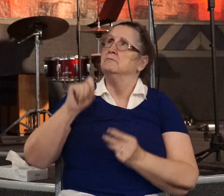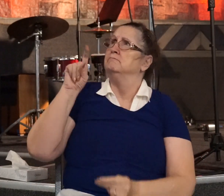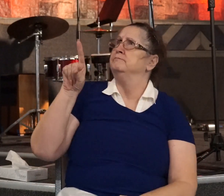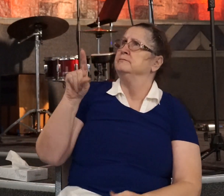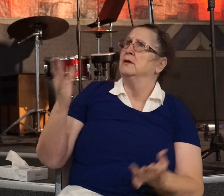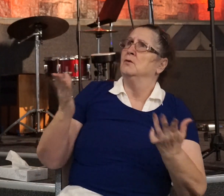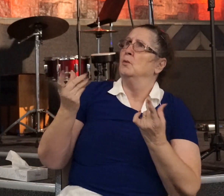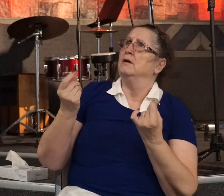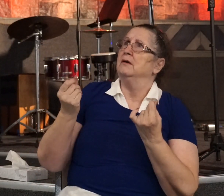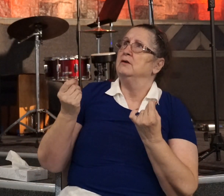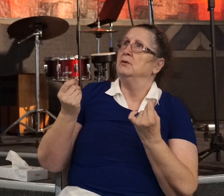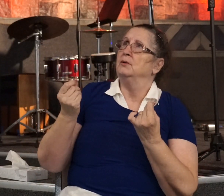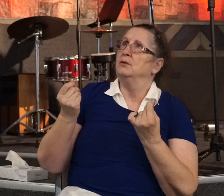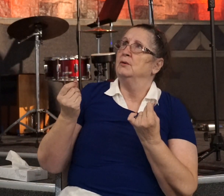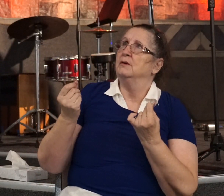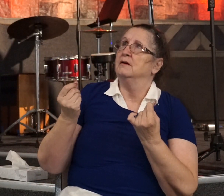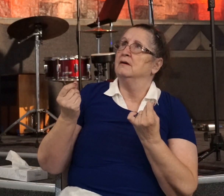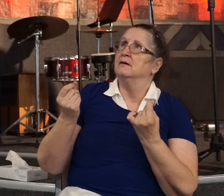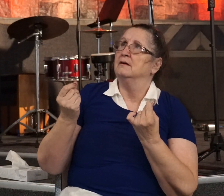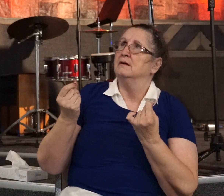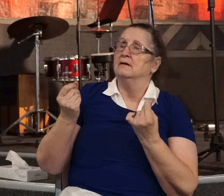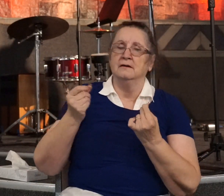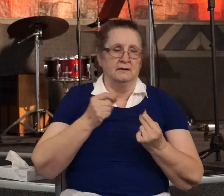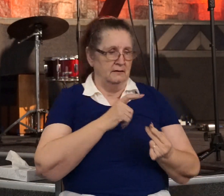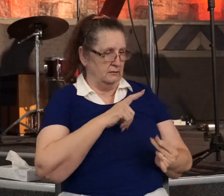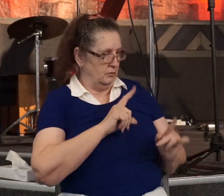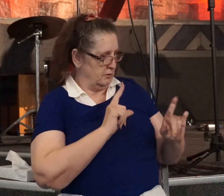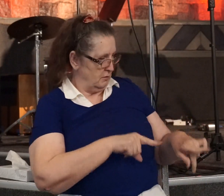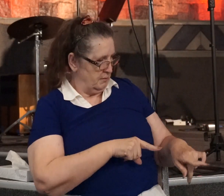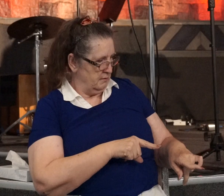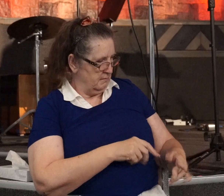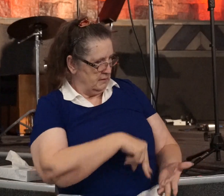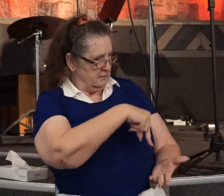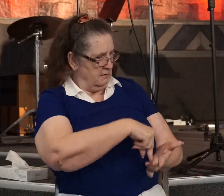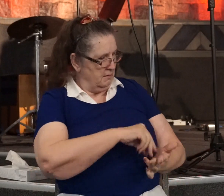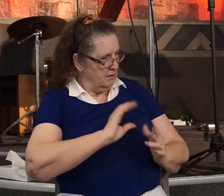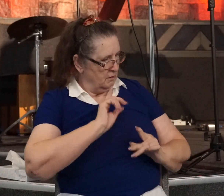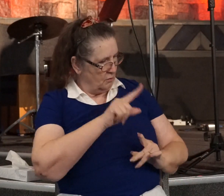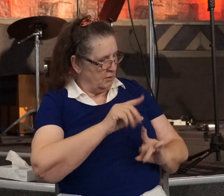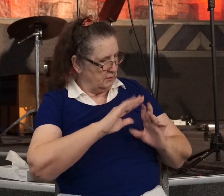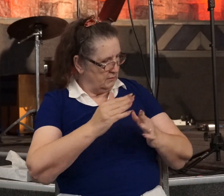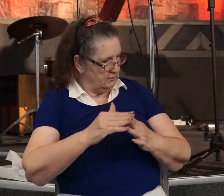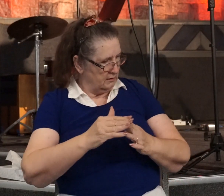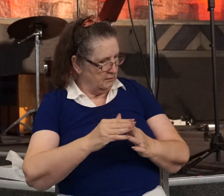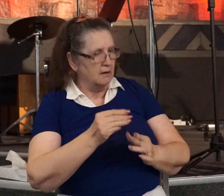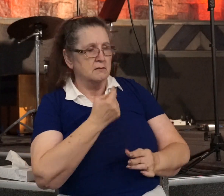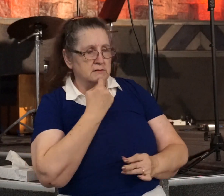I do? And the Lord commanded him to get up, go into the city, and you'll be told what to do next.